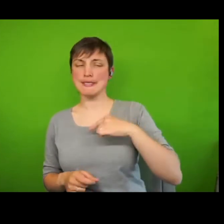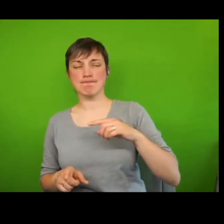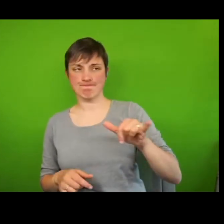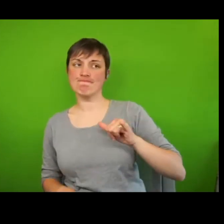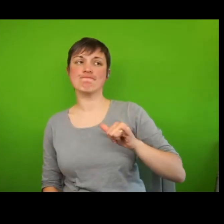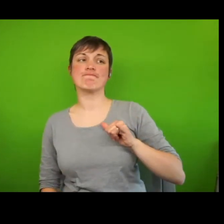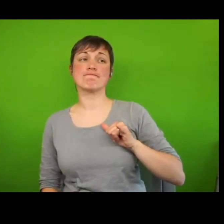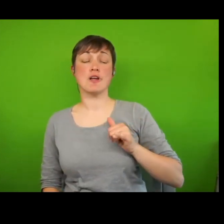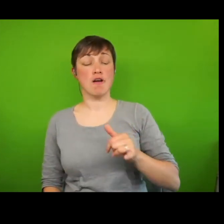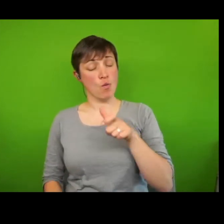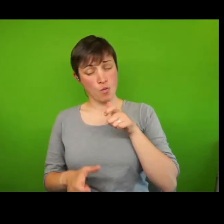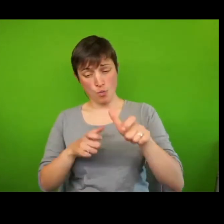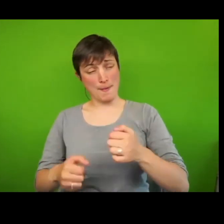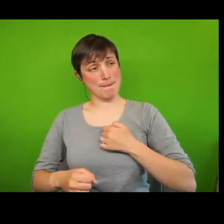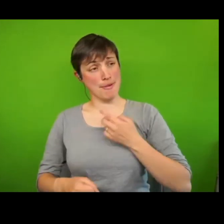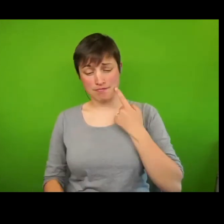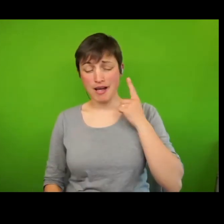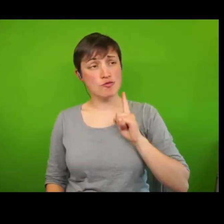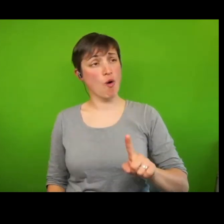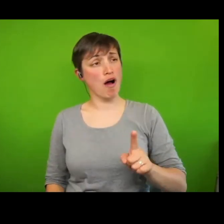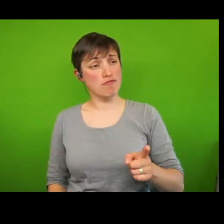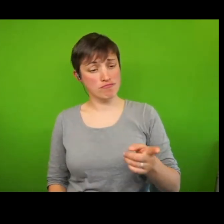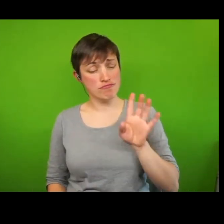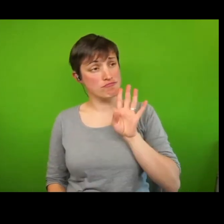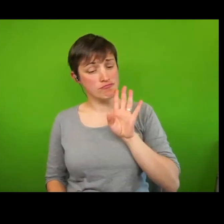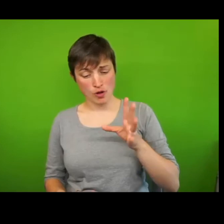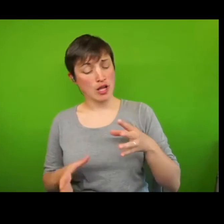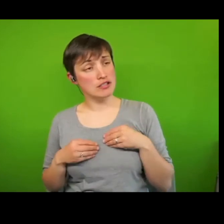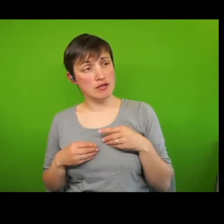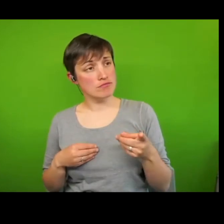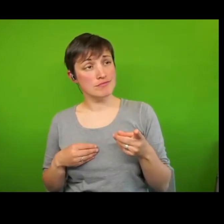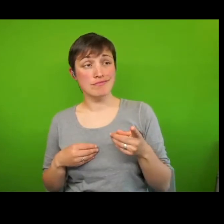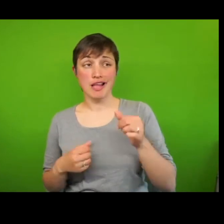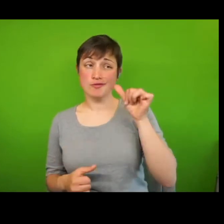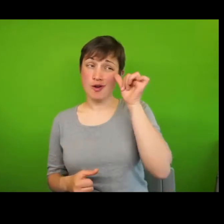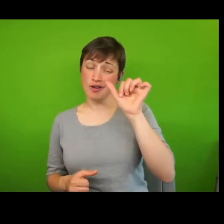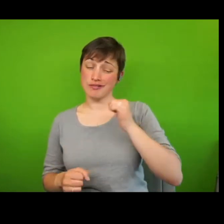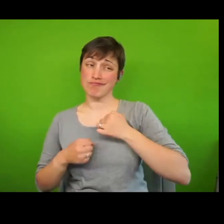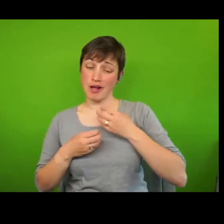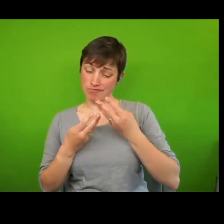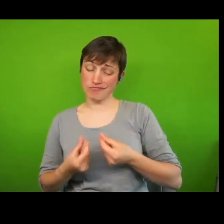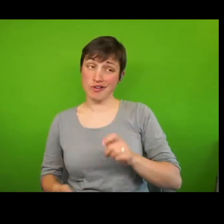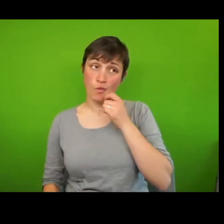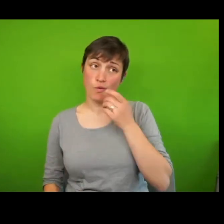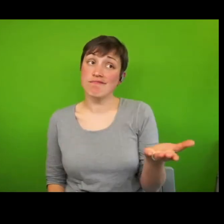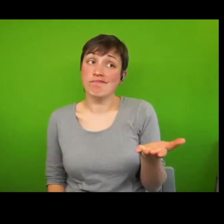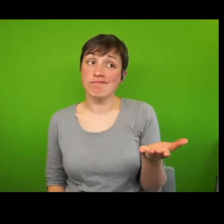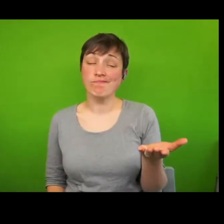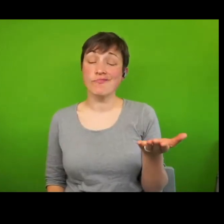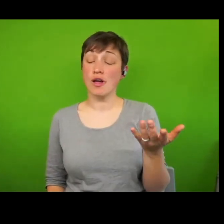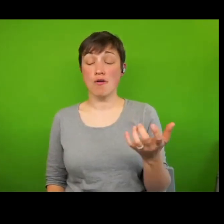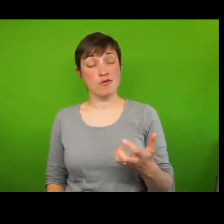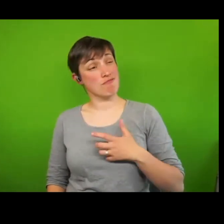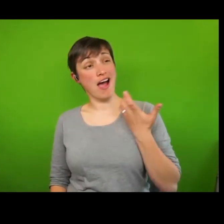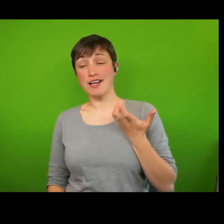ignore my words and deny what you've heard, my knowledge will be lost to you. I will not come in anger. I will not come in